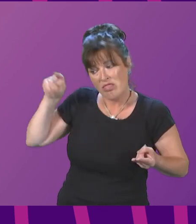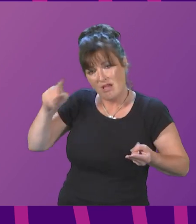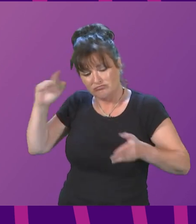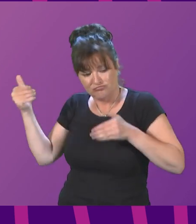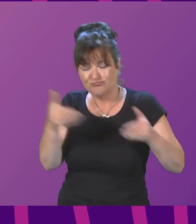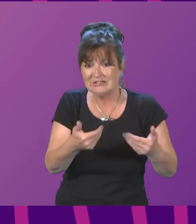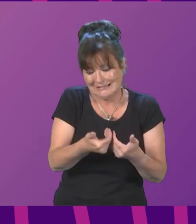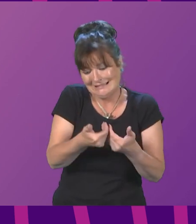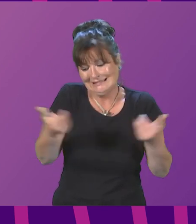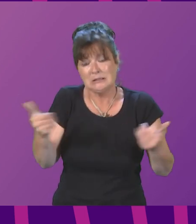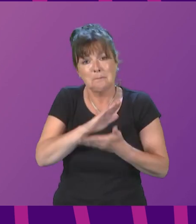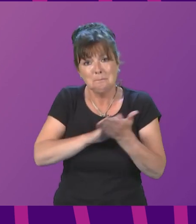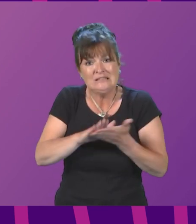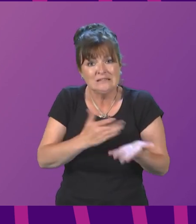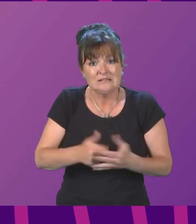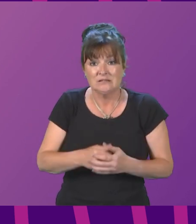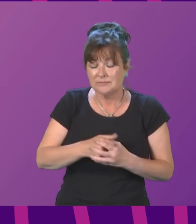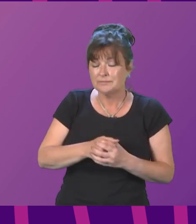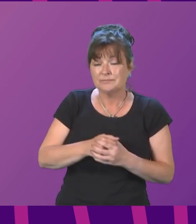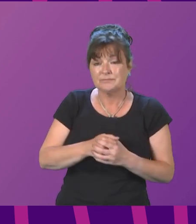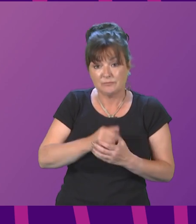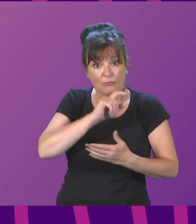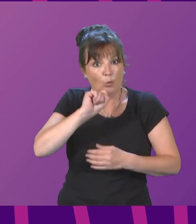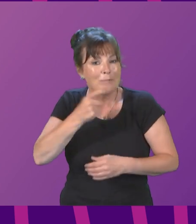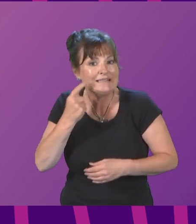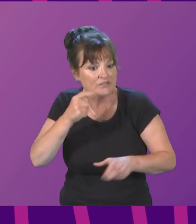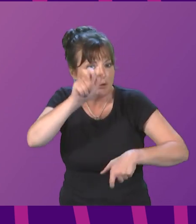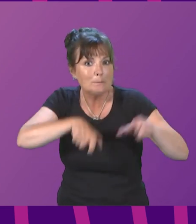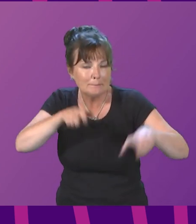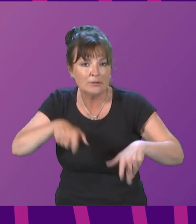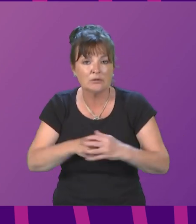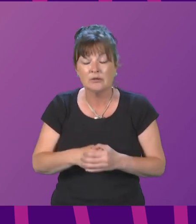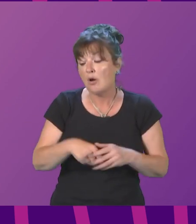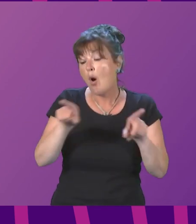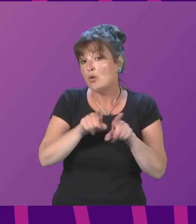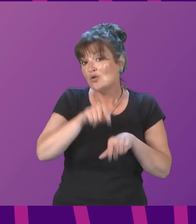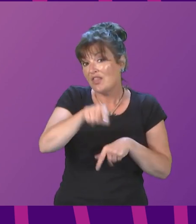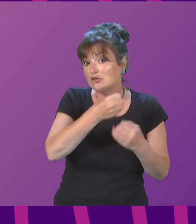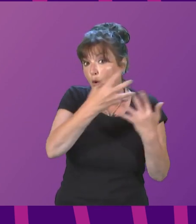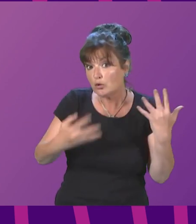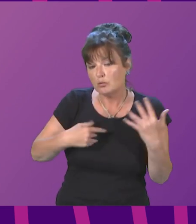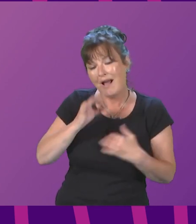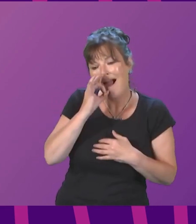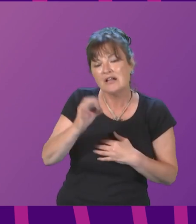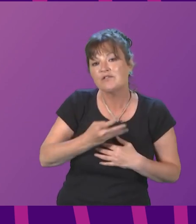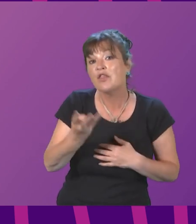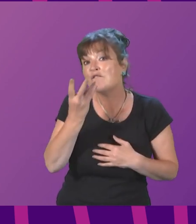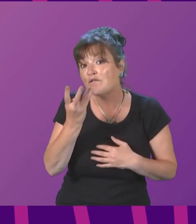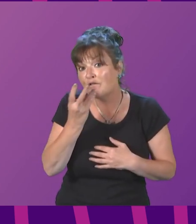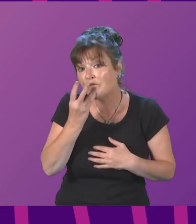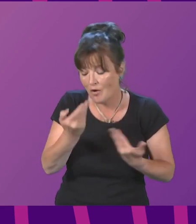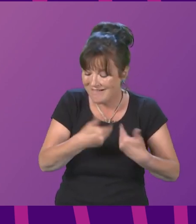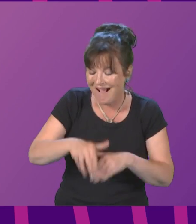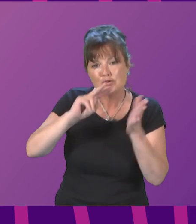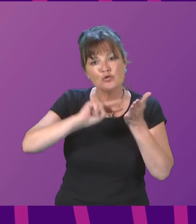development and use of renewable energy. This autumn, will seek approval for the fourth national planning framework, which will support the delivery of